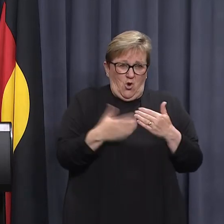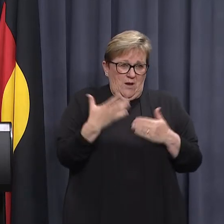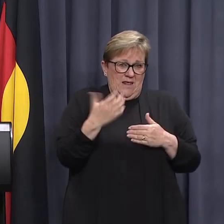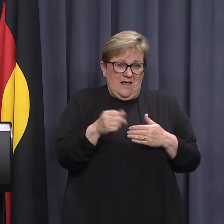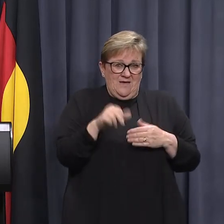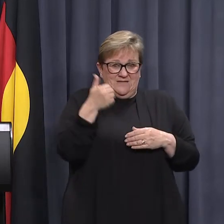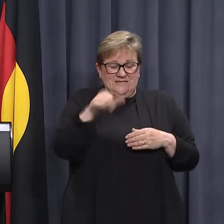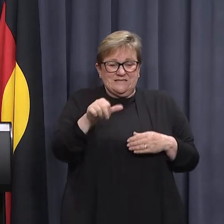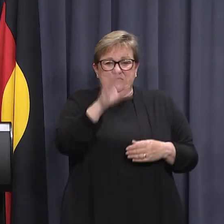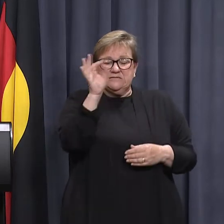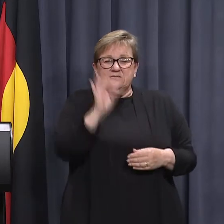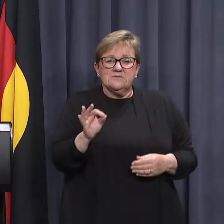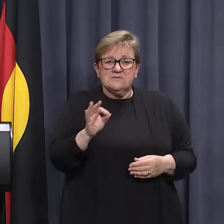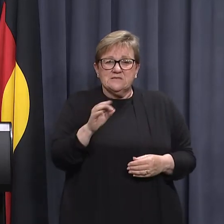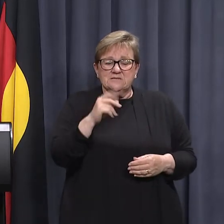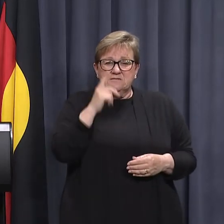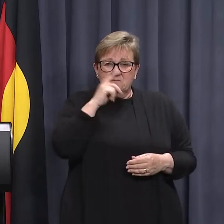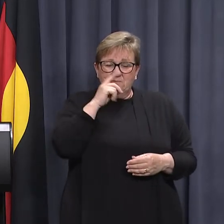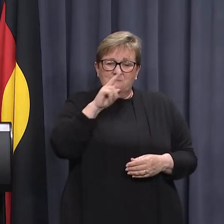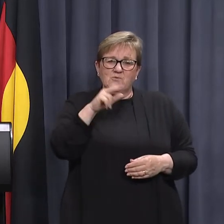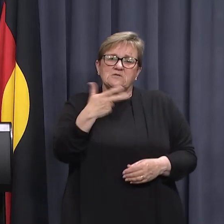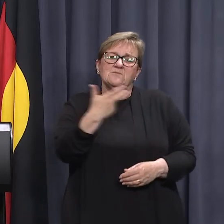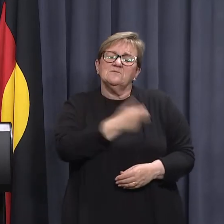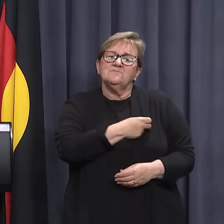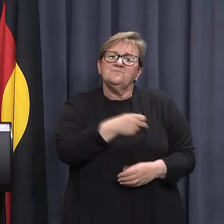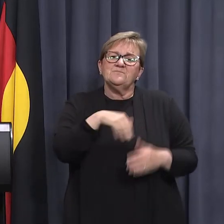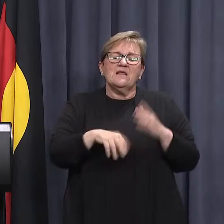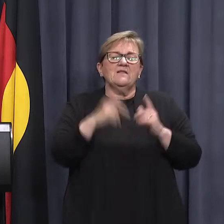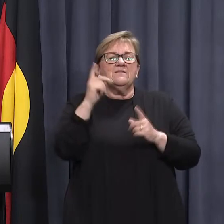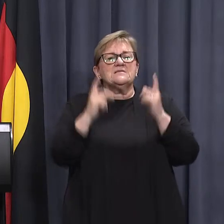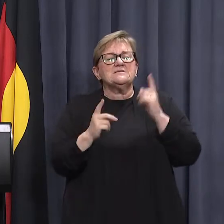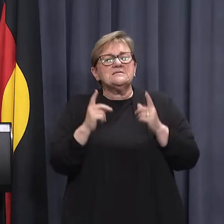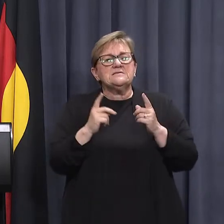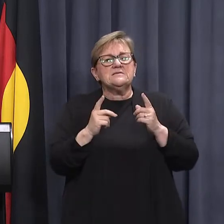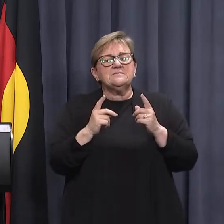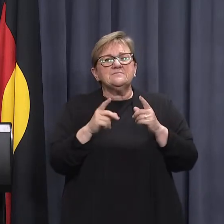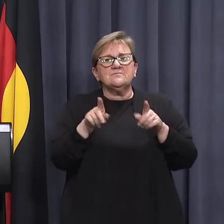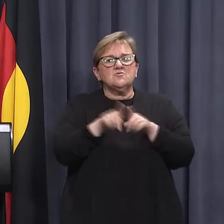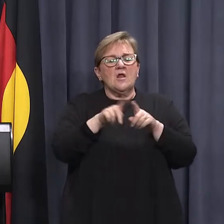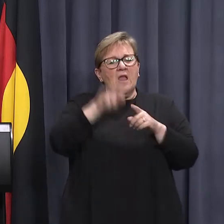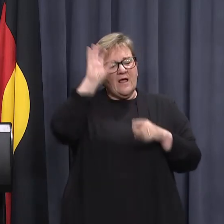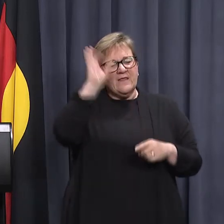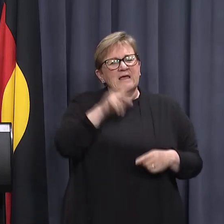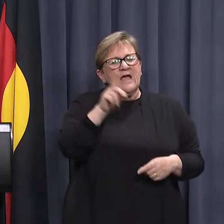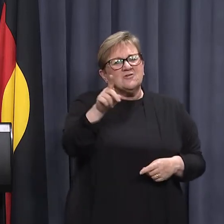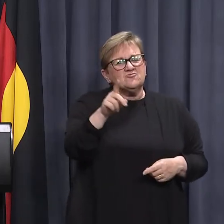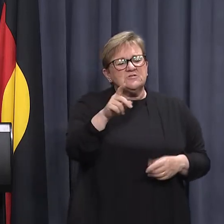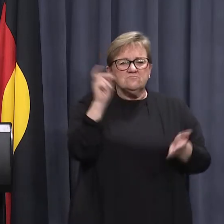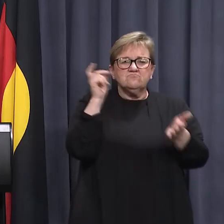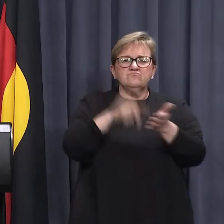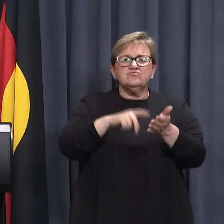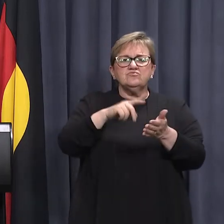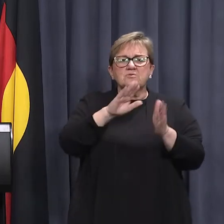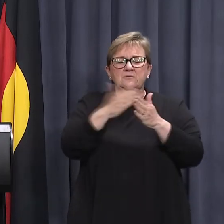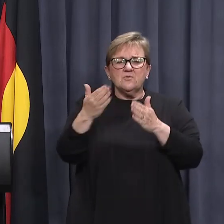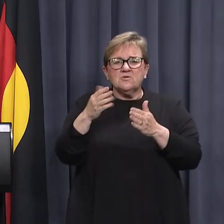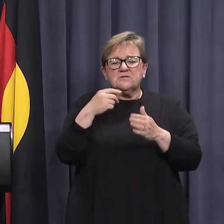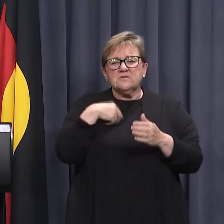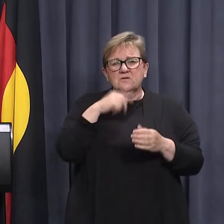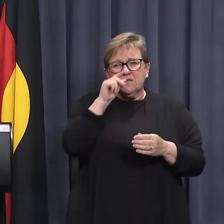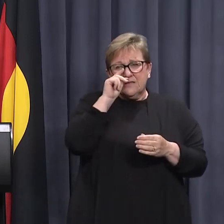60% double dose? Because in the city, unlike the country, where there might be remote communities, we can